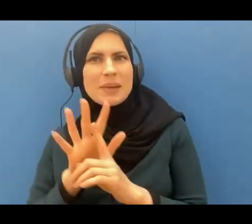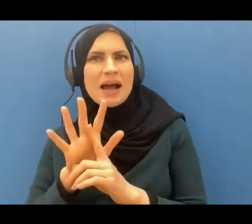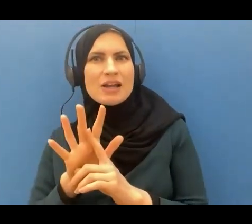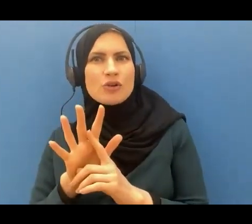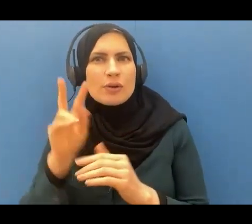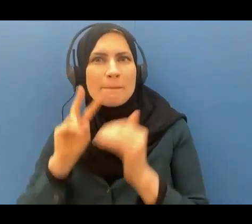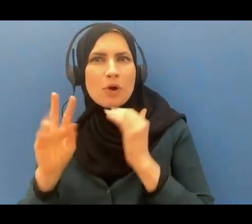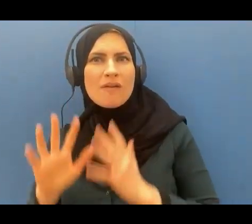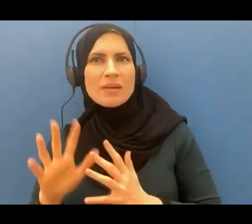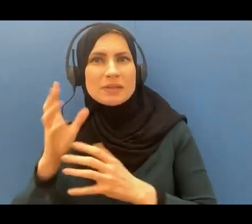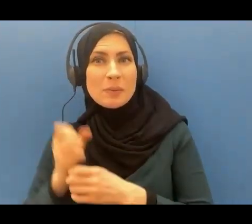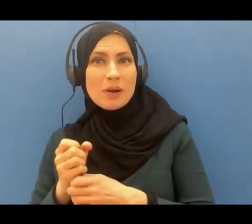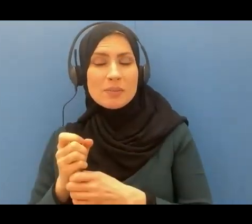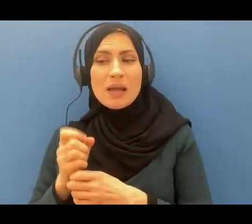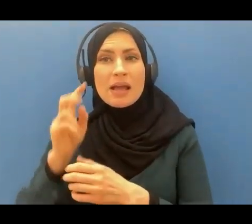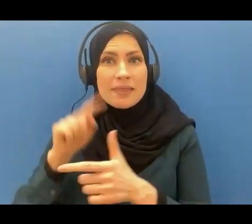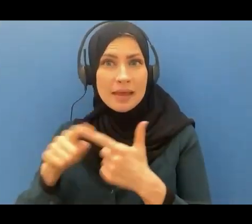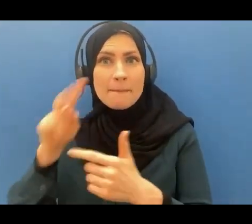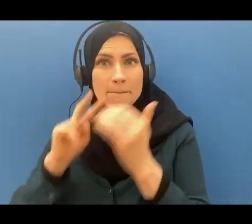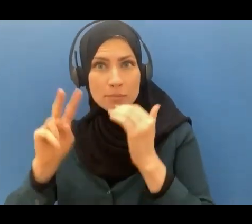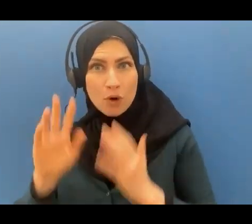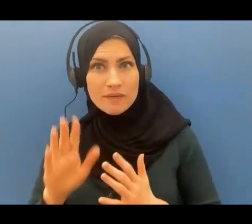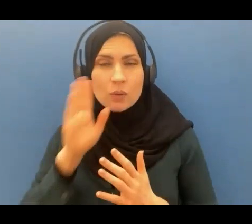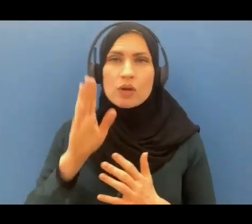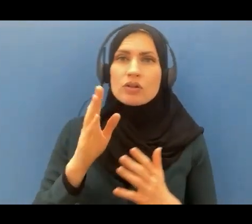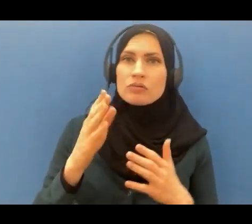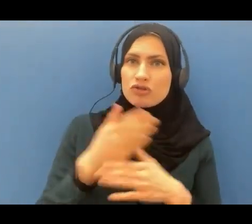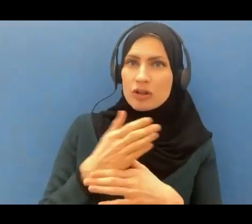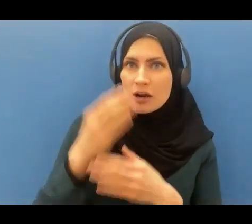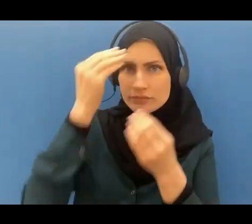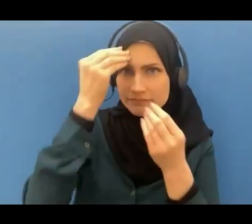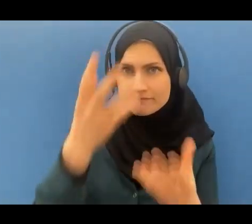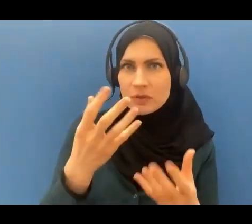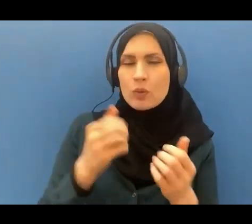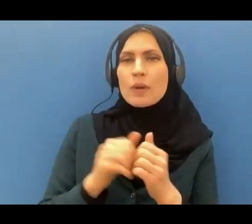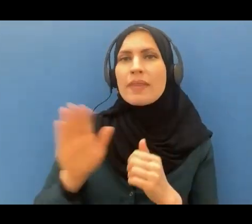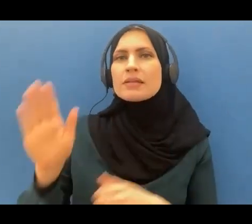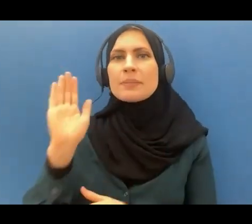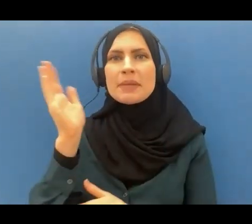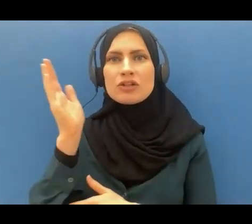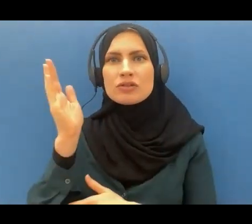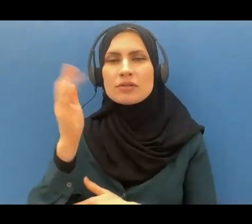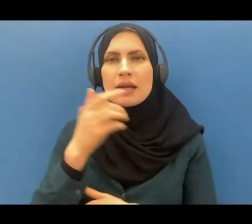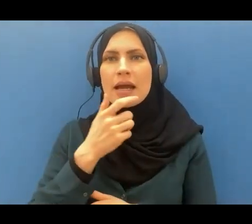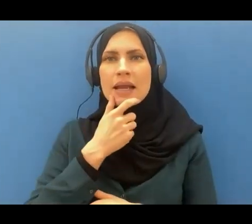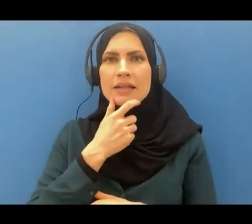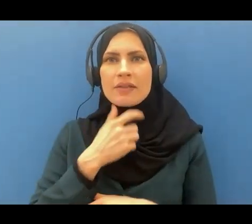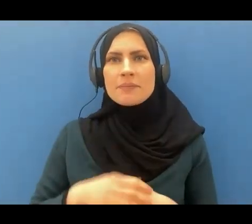his speech his hadith then it goes on to define Allah in ayah number three